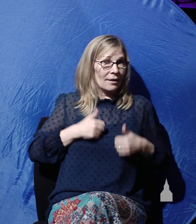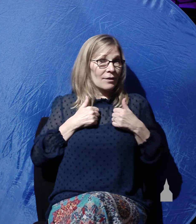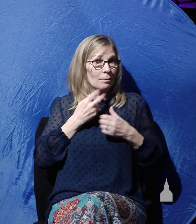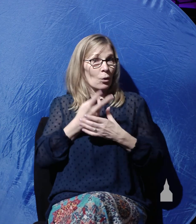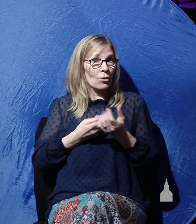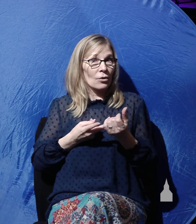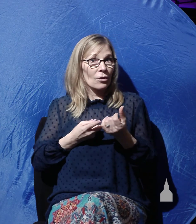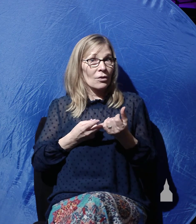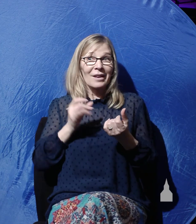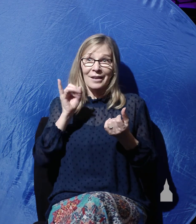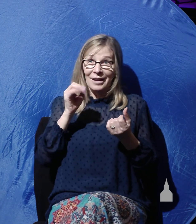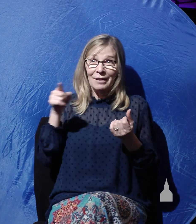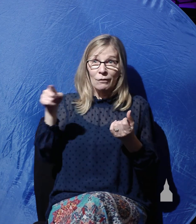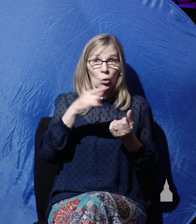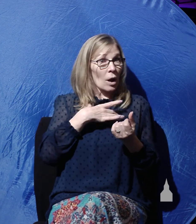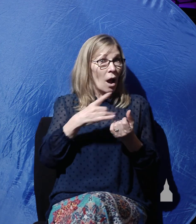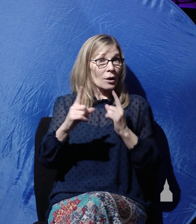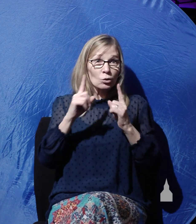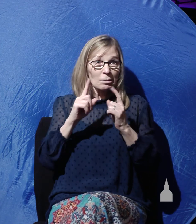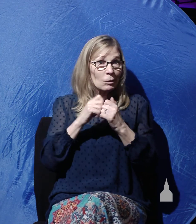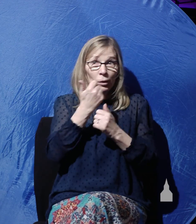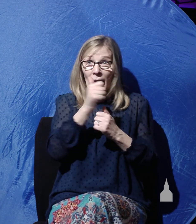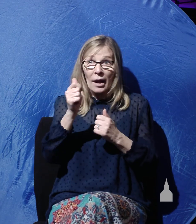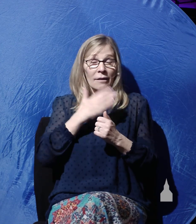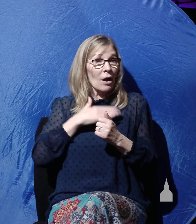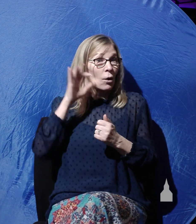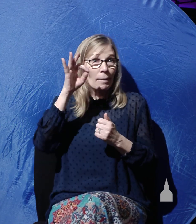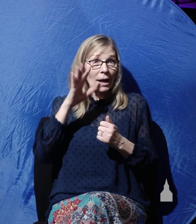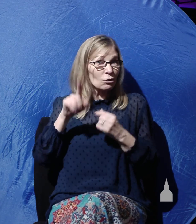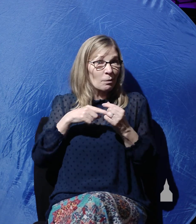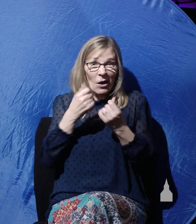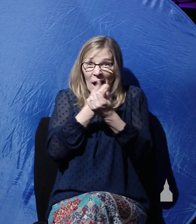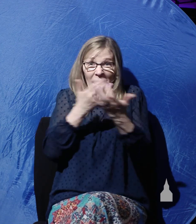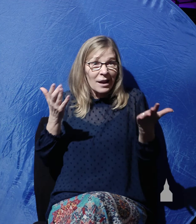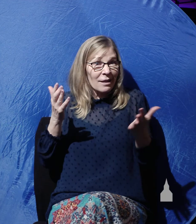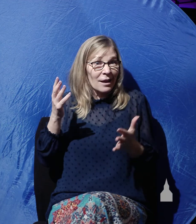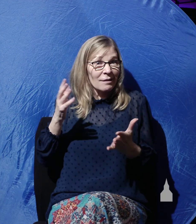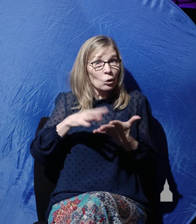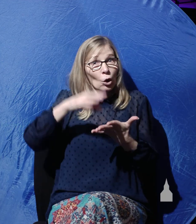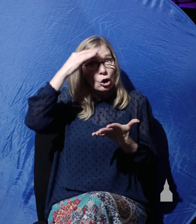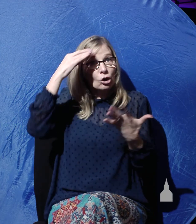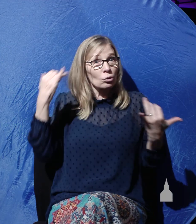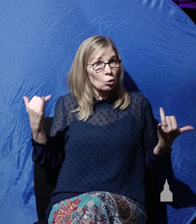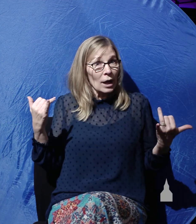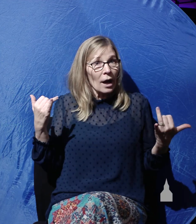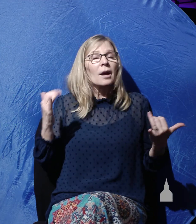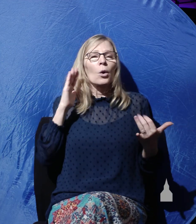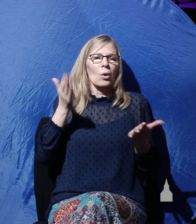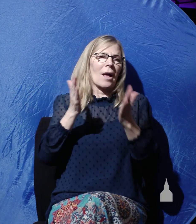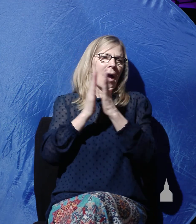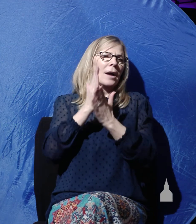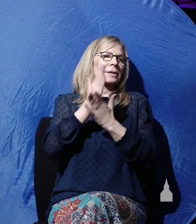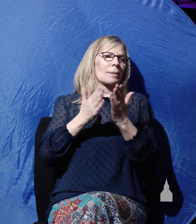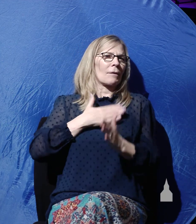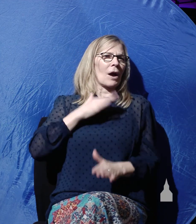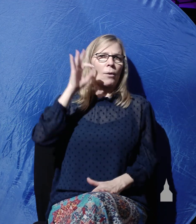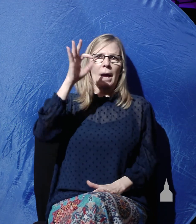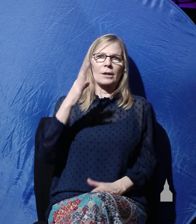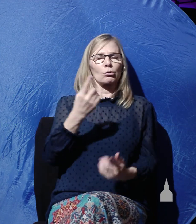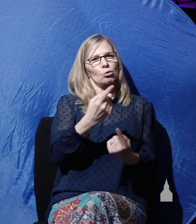Now, if you would like to speak to one of our pastors about anything that you've heard today, I'm going to ask some of our pastors to come up after